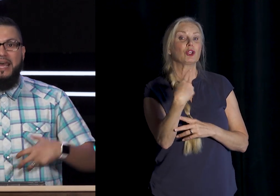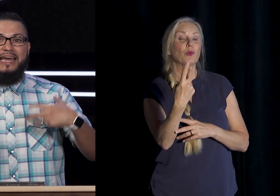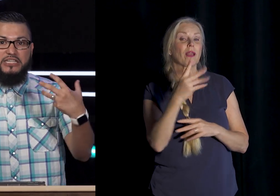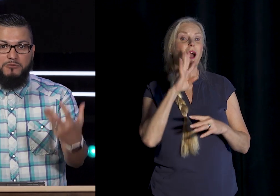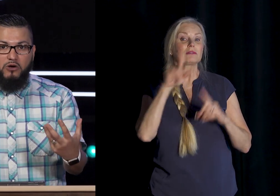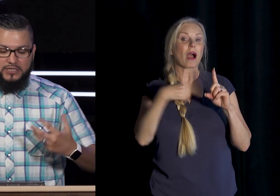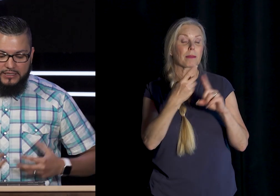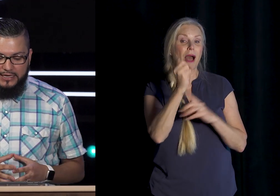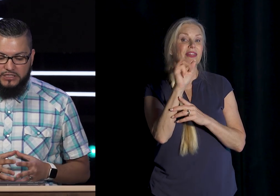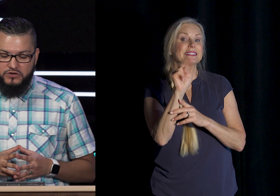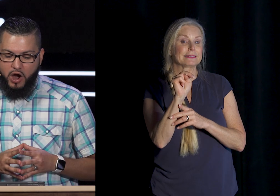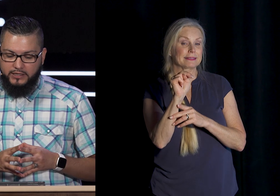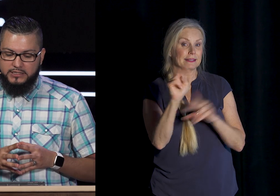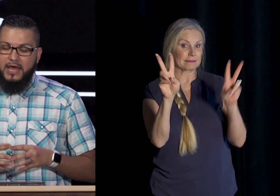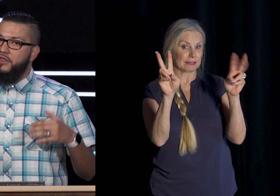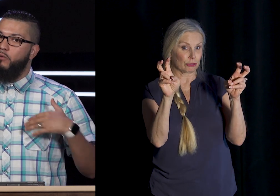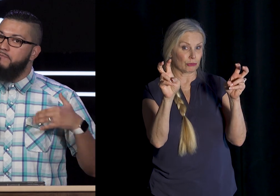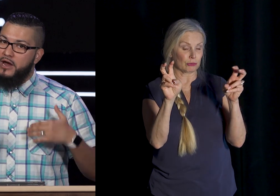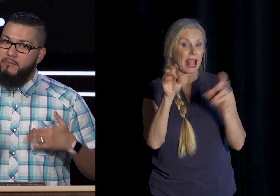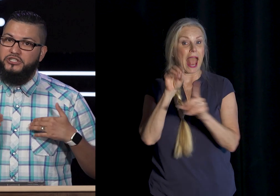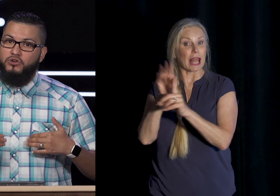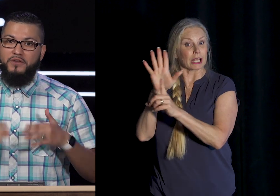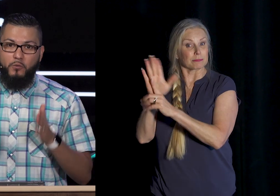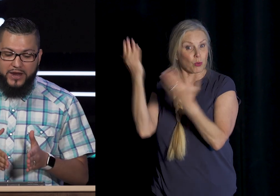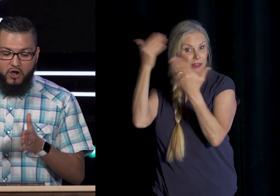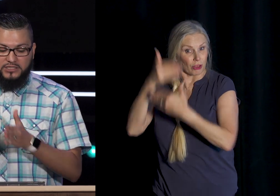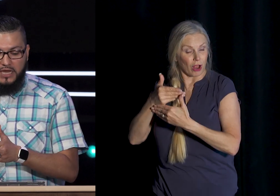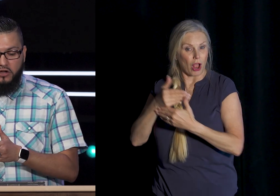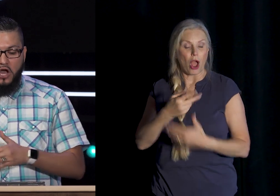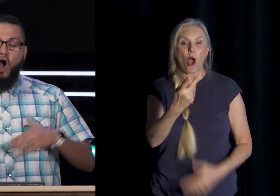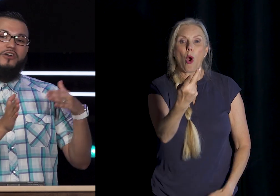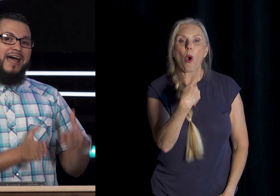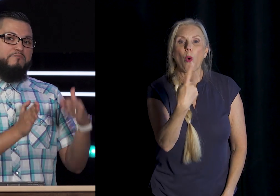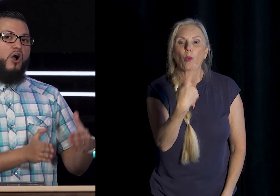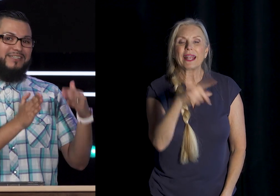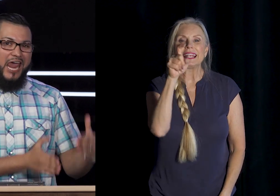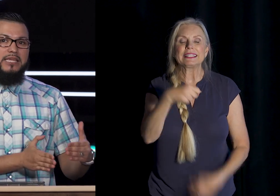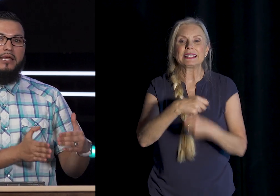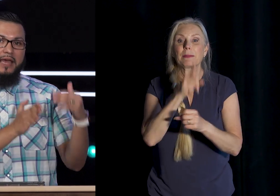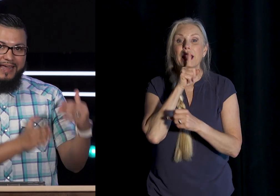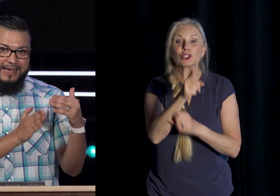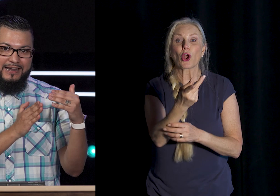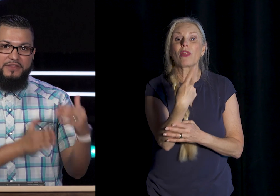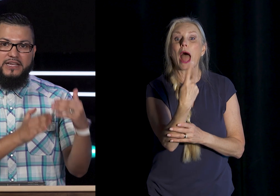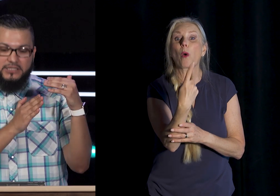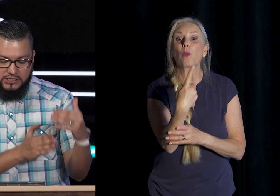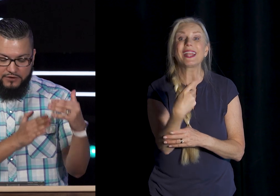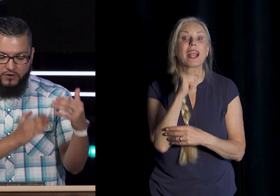And exposing The deeds Of darkness Then we Better make Sure that We ourselves Are not Partaking In these Sinful